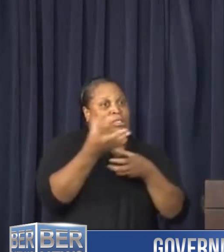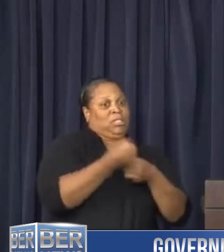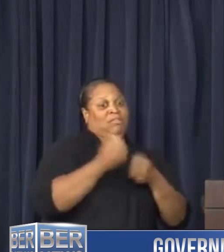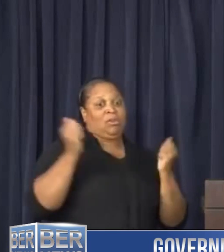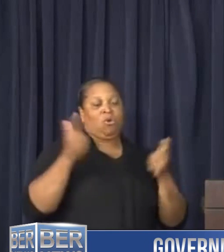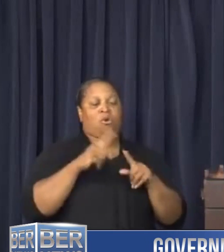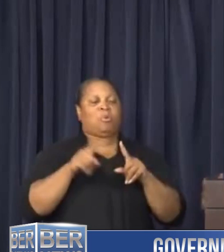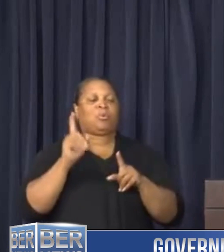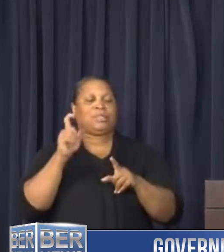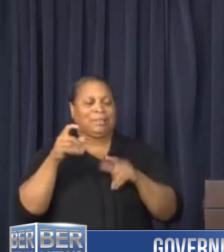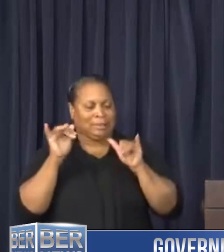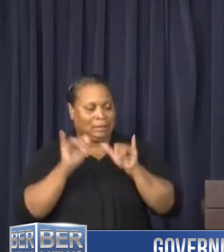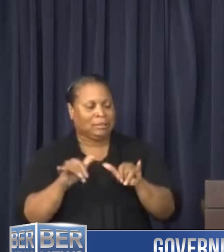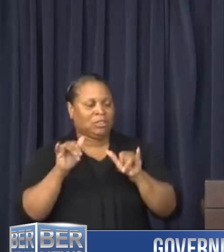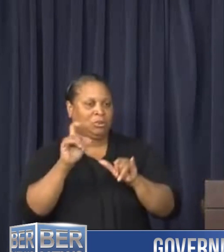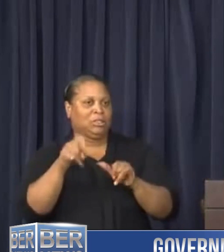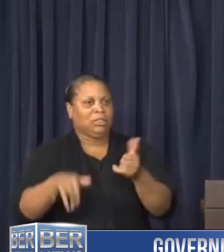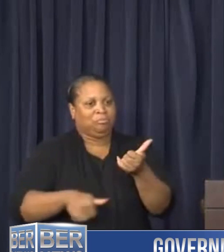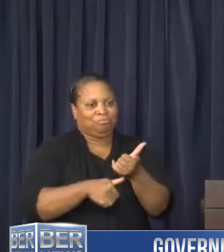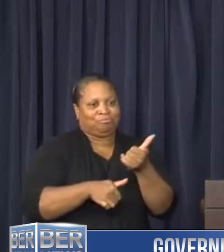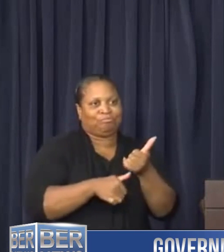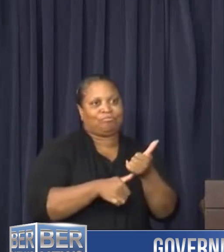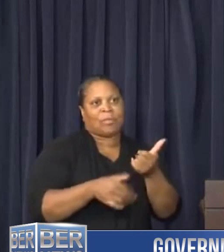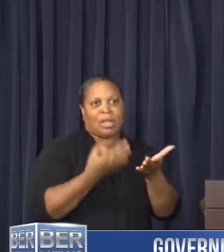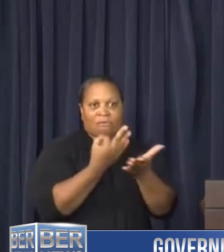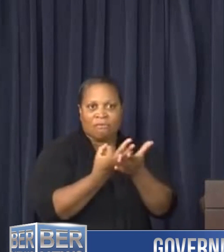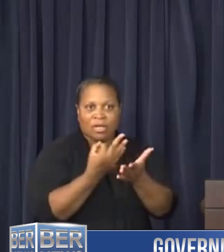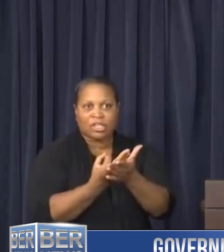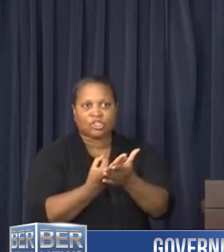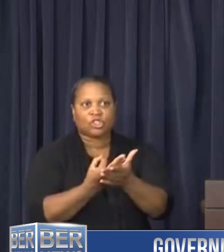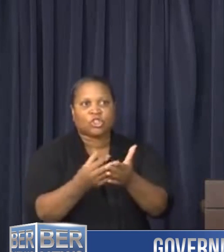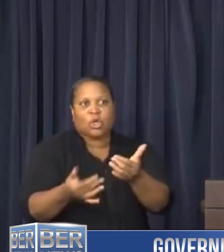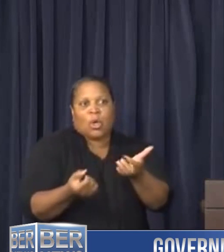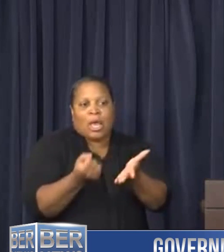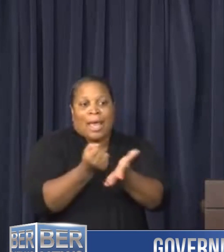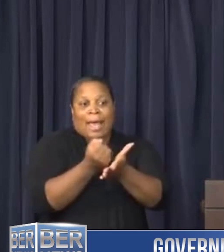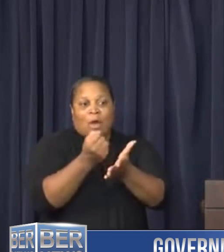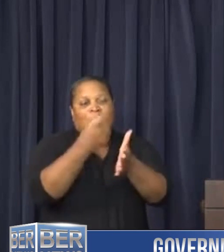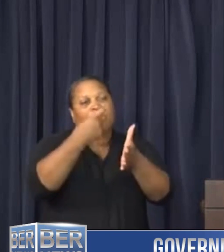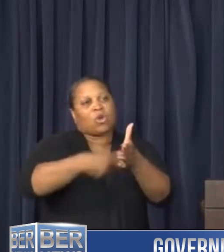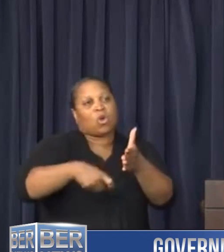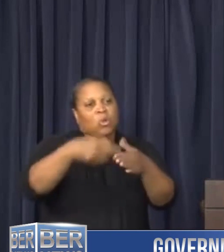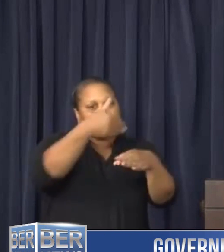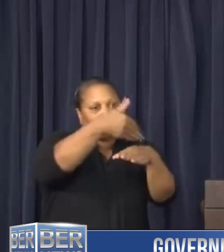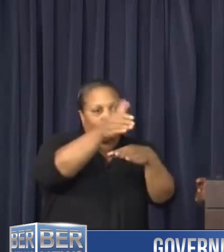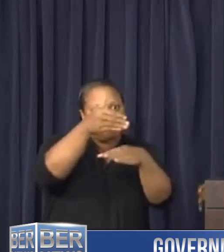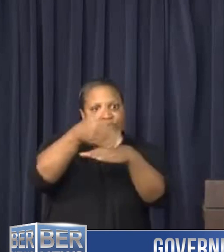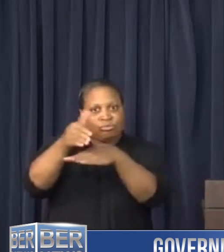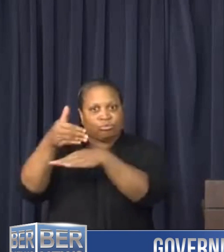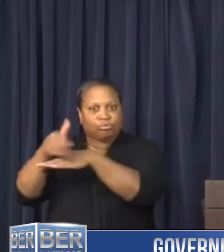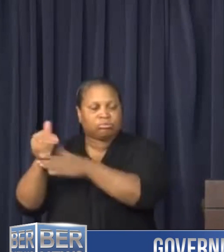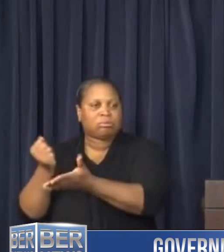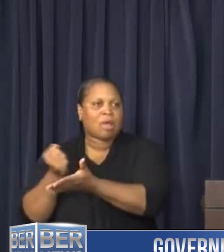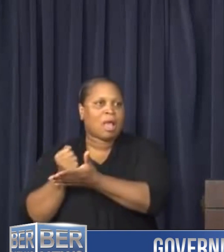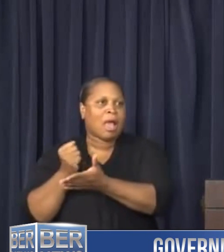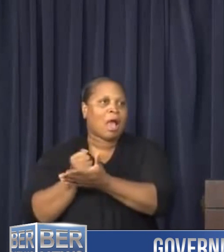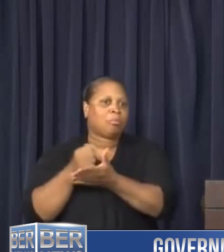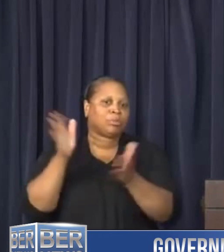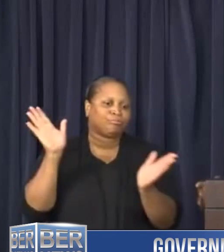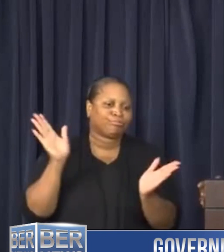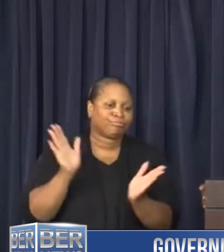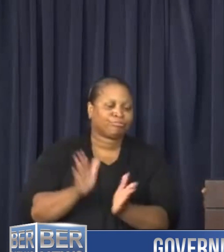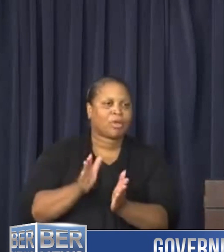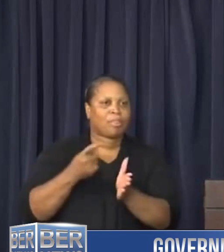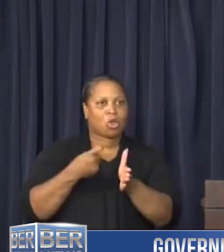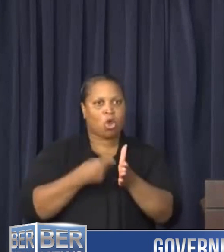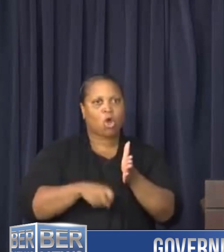benefactors to help us to underwrite the cost for the last bit of these goods going overseas, to help defray the shipping cost